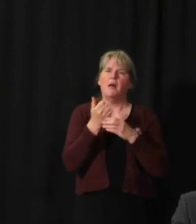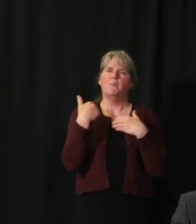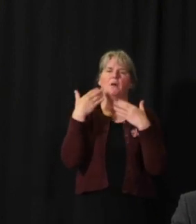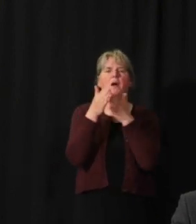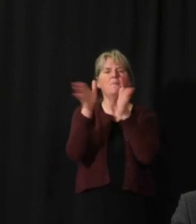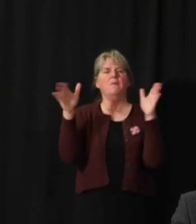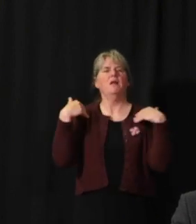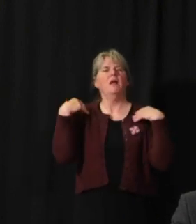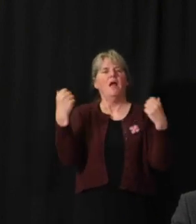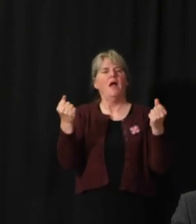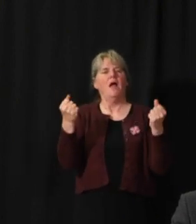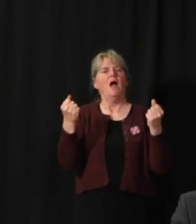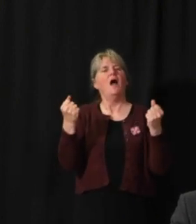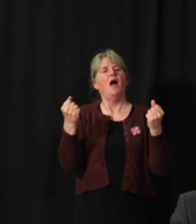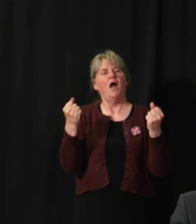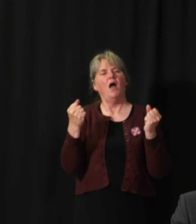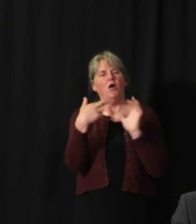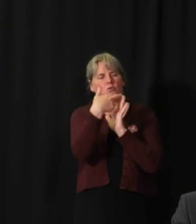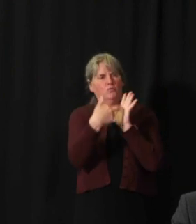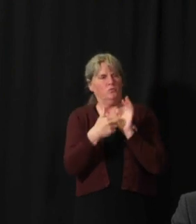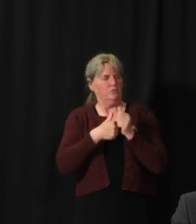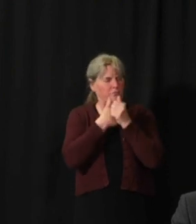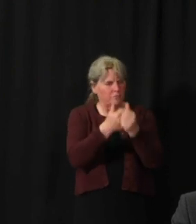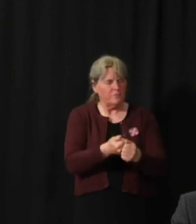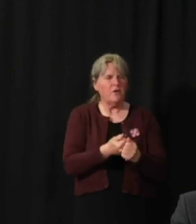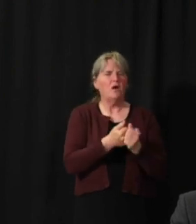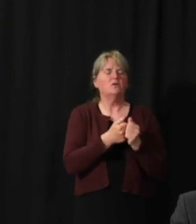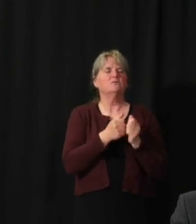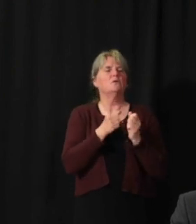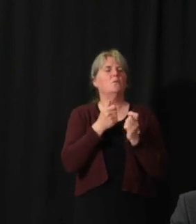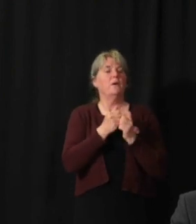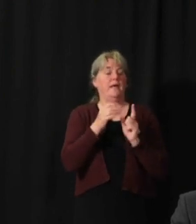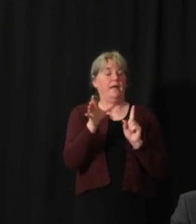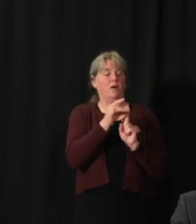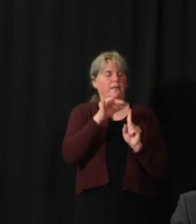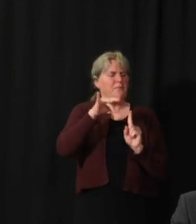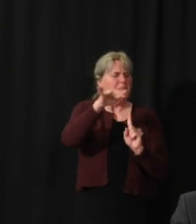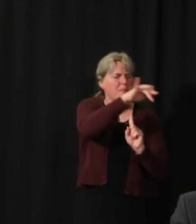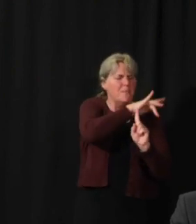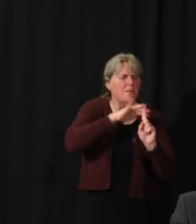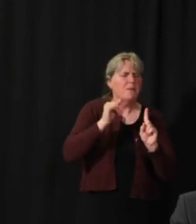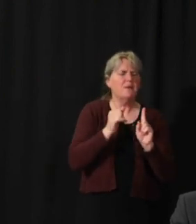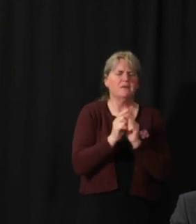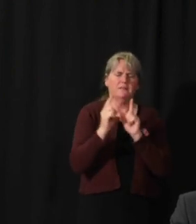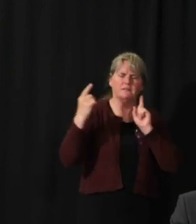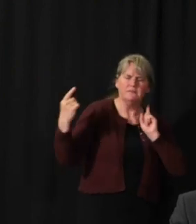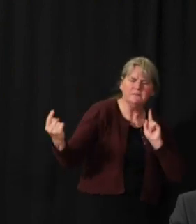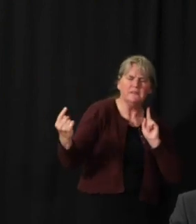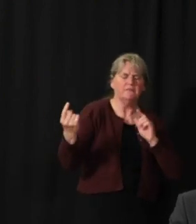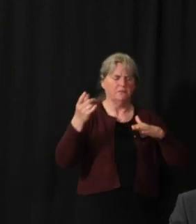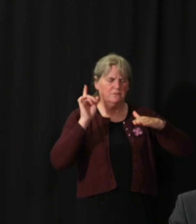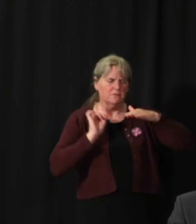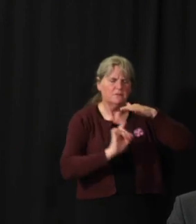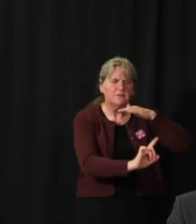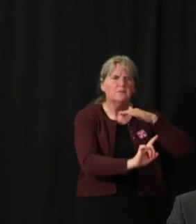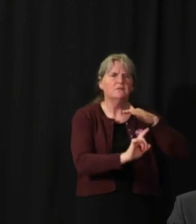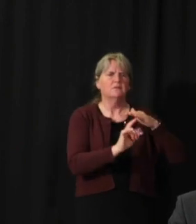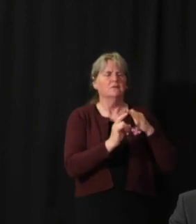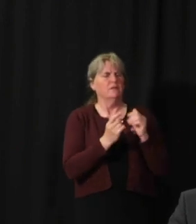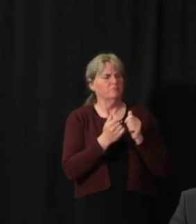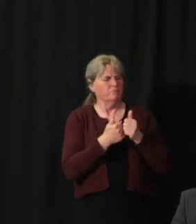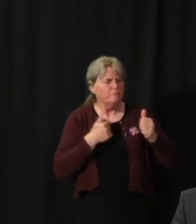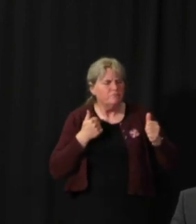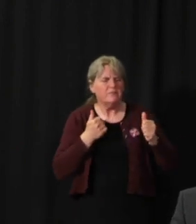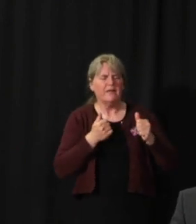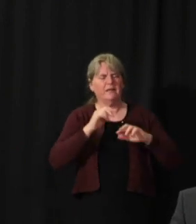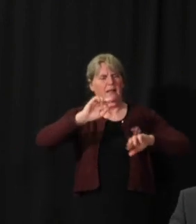case identification and isolation, high contact tracing and quarantine, and high self-isolation by out-of-province